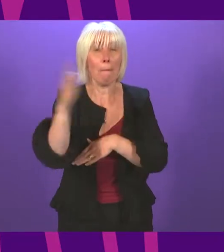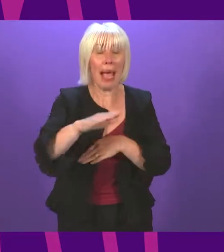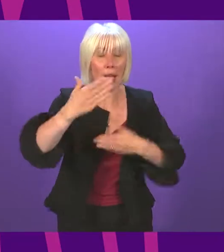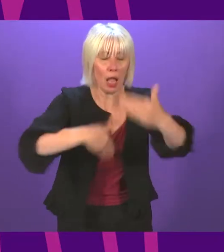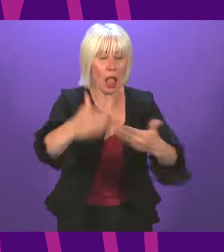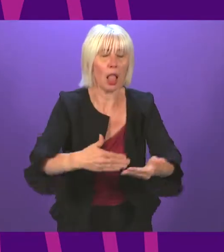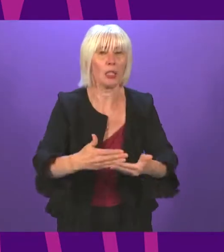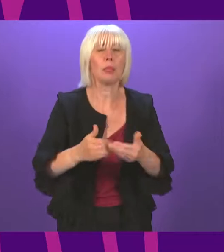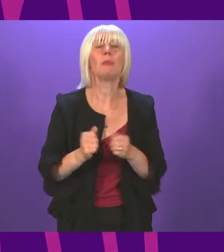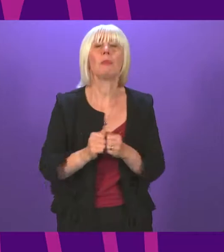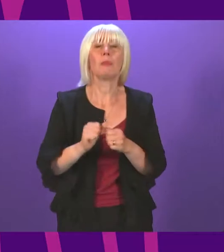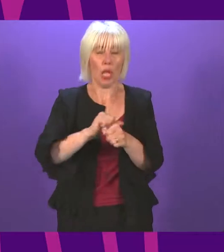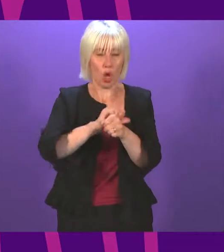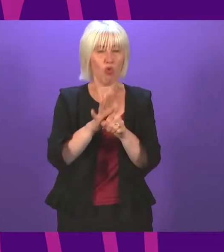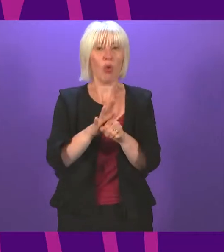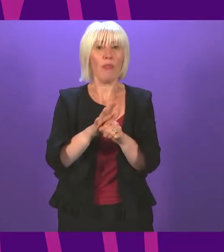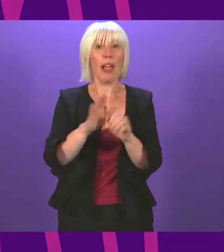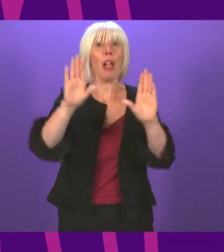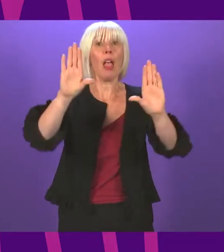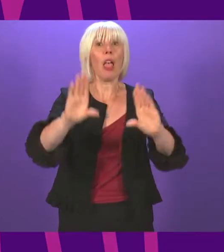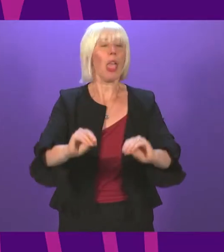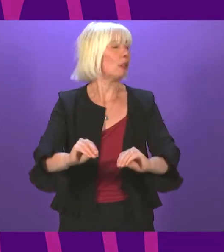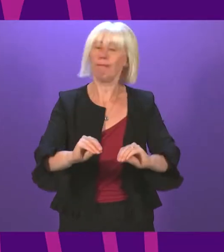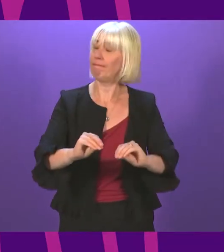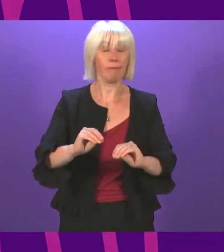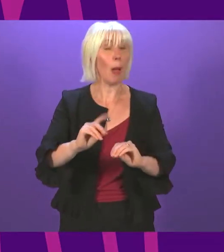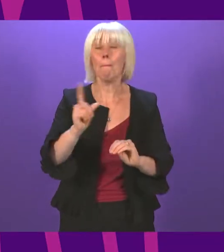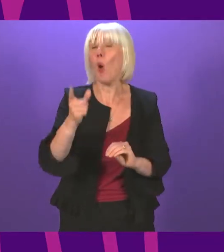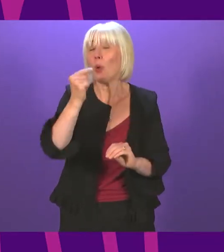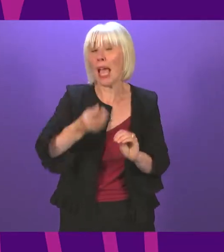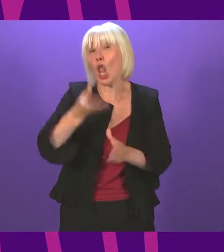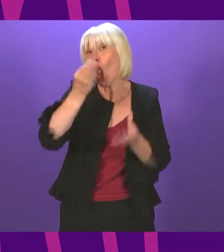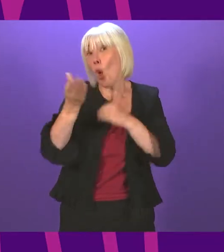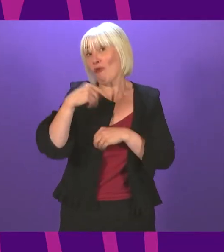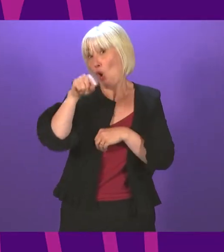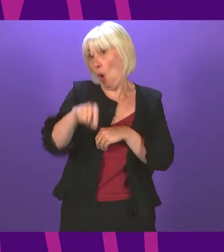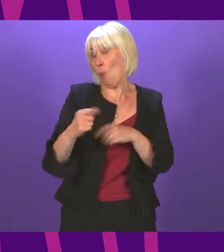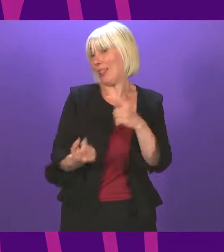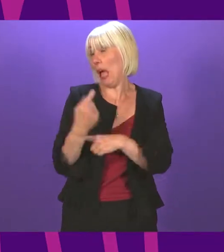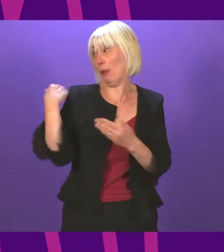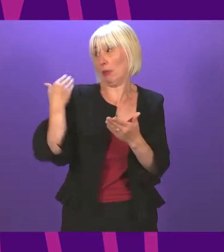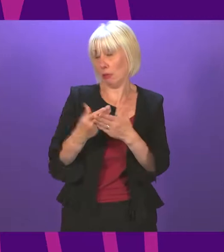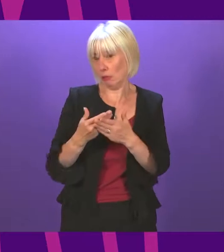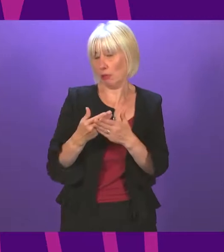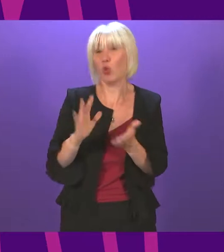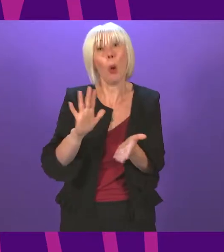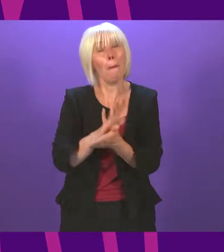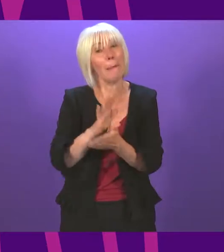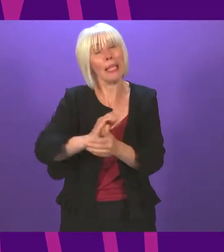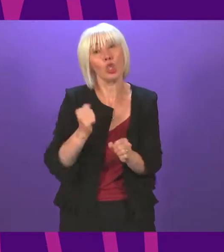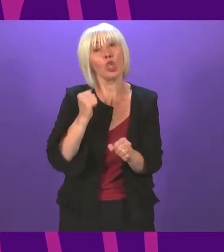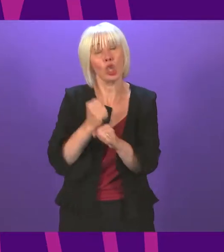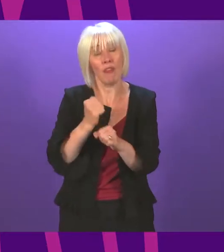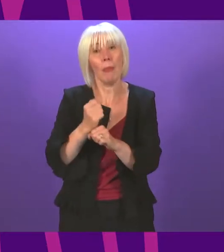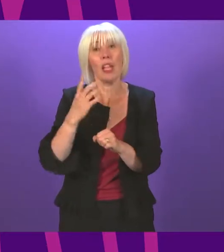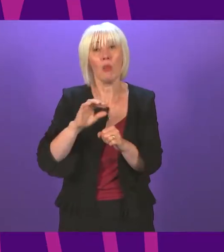is by no means over, it is never too early to begin learning lessons from the pandemic. I am therefore pleased that the Scottish Government has taken steps to